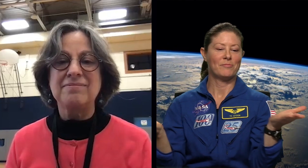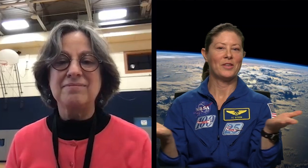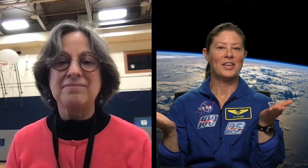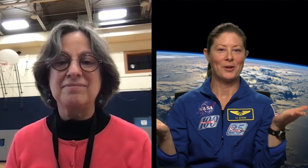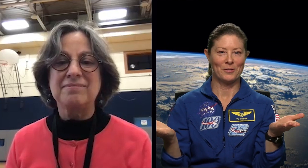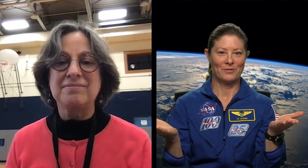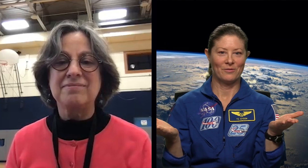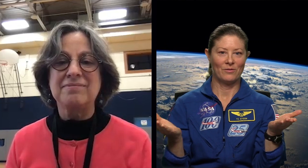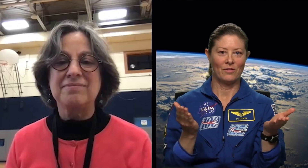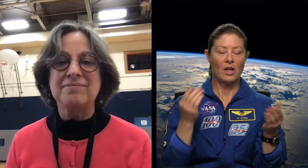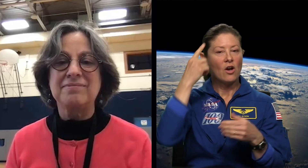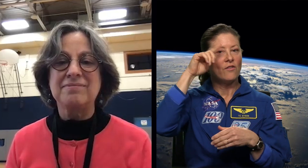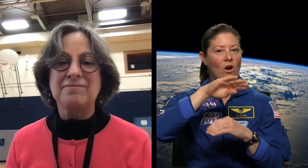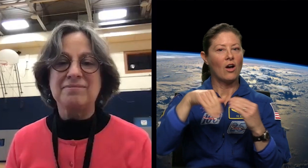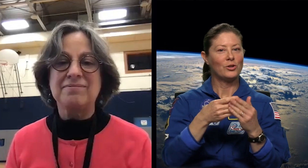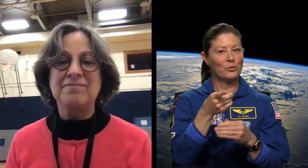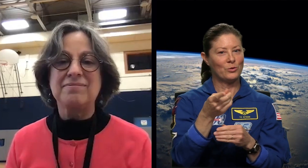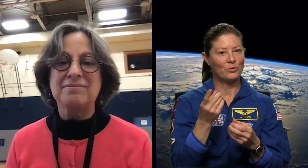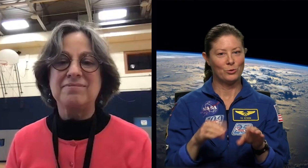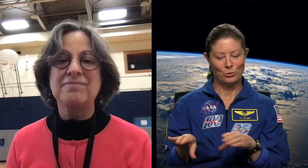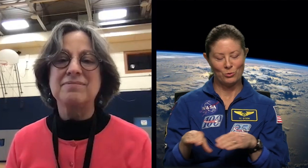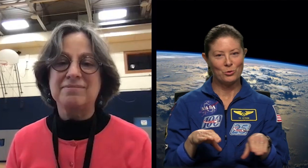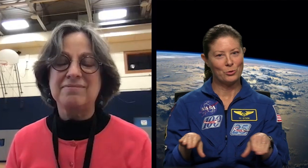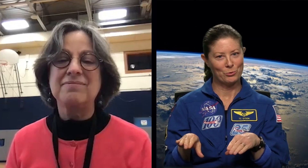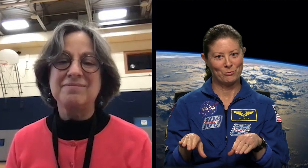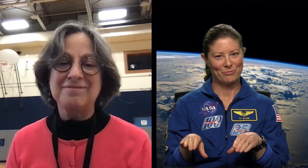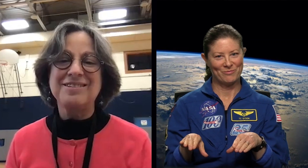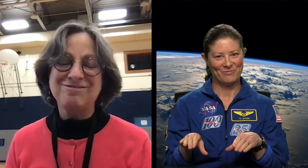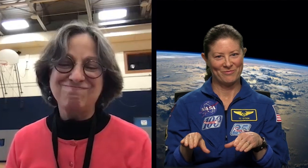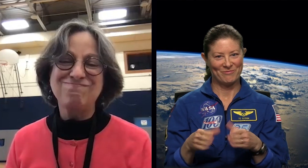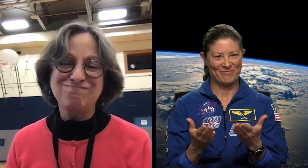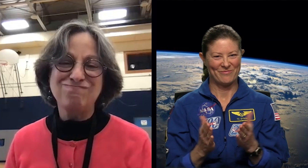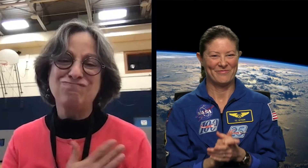here, for all that you do.